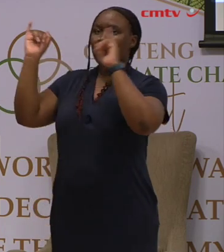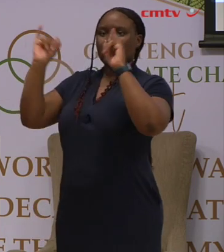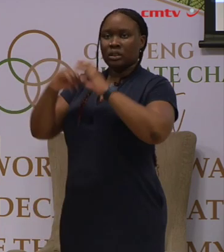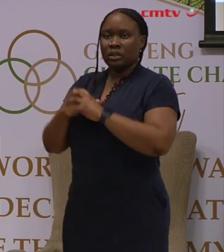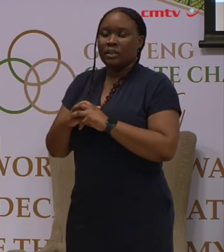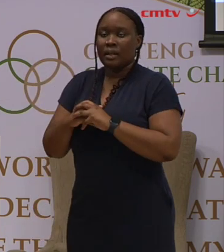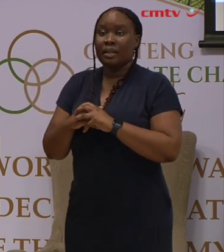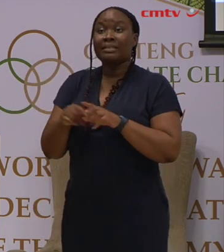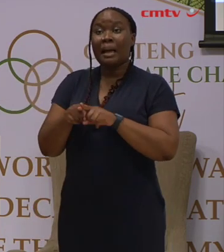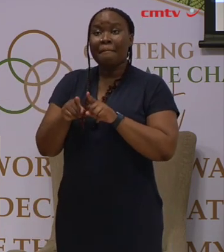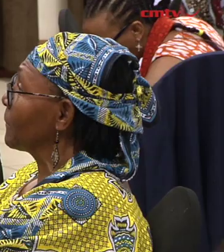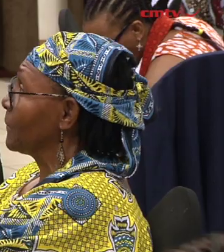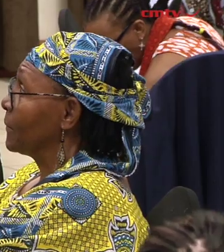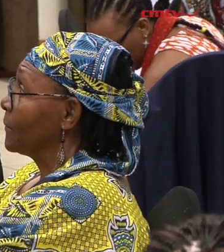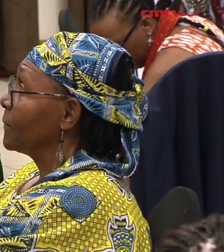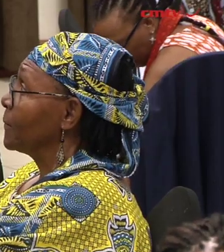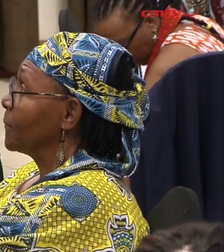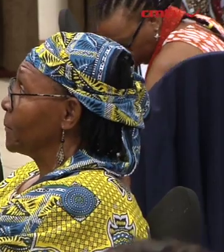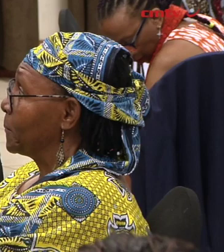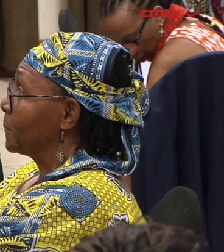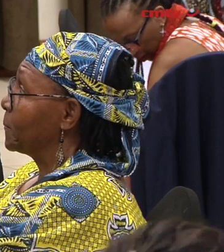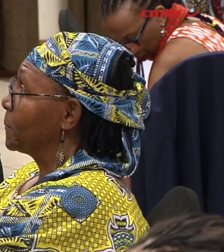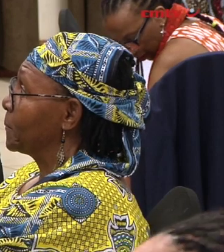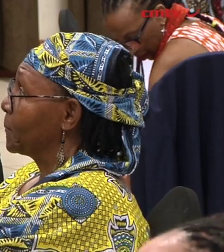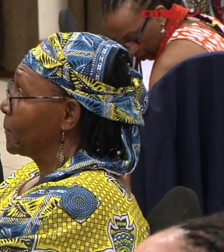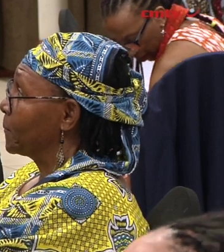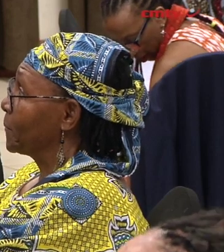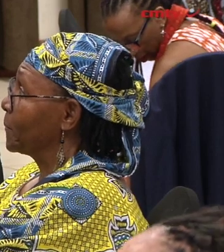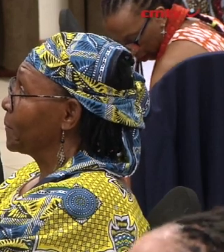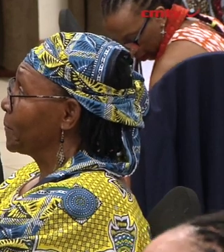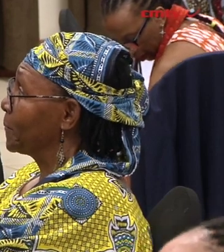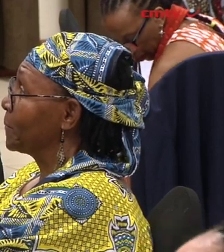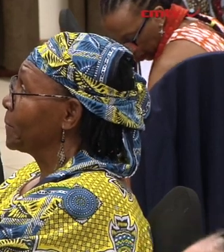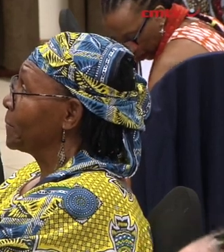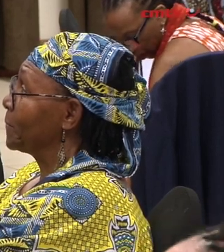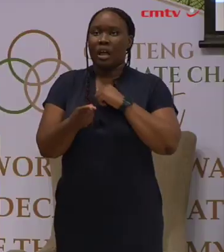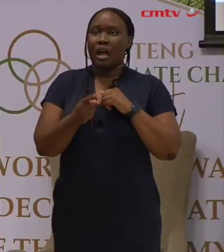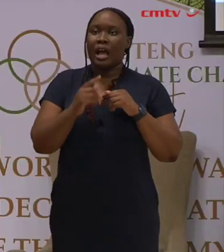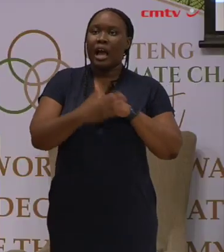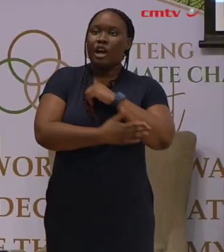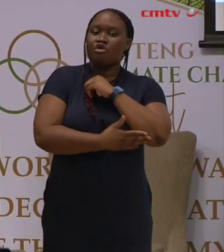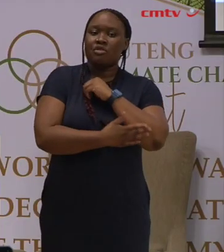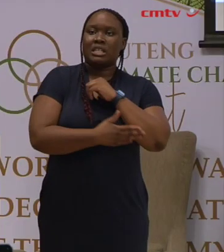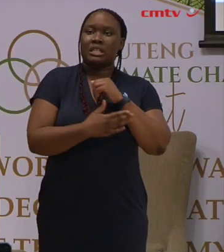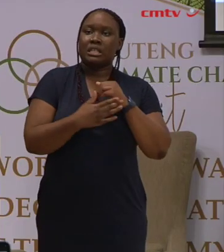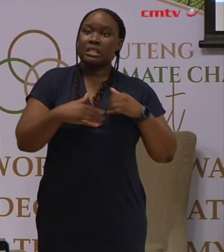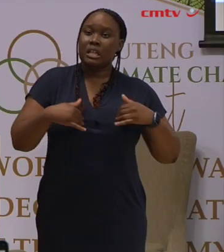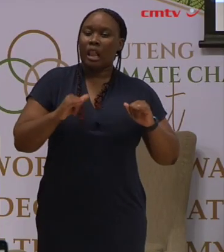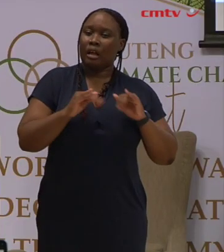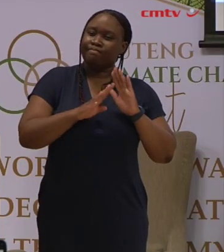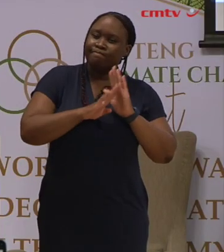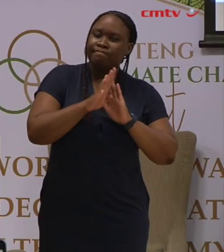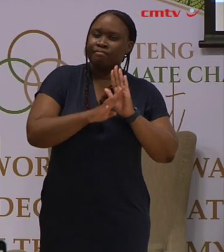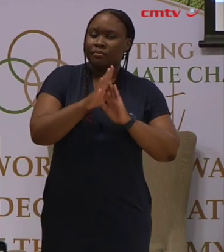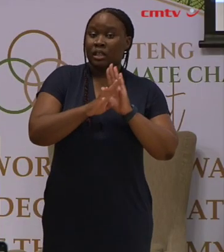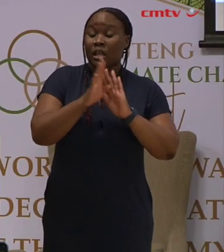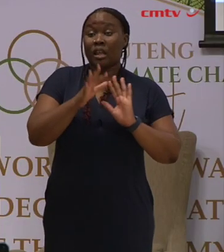and developing nations is not just about the climate changes